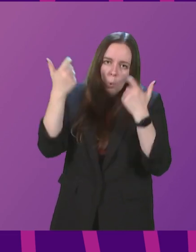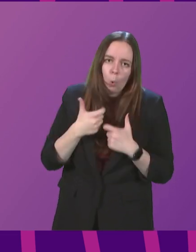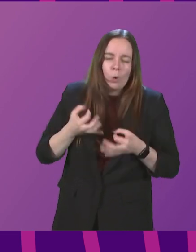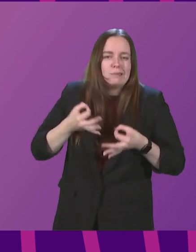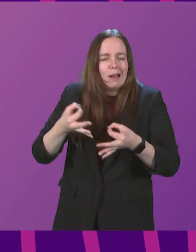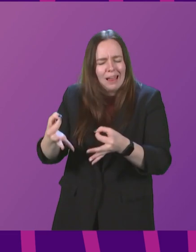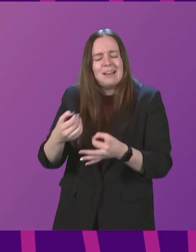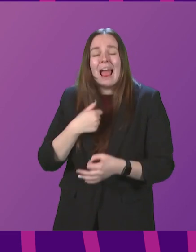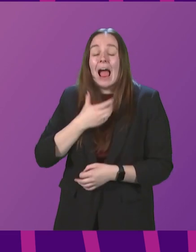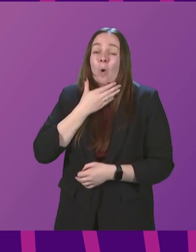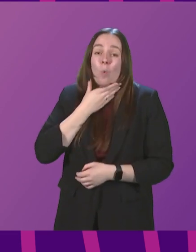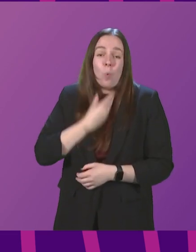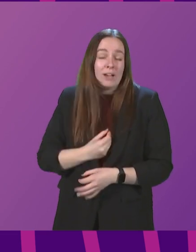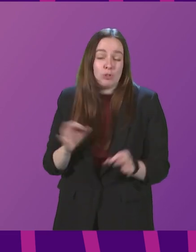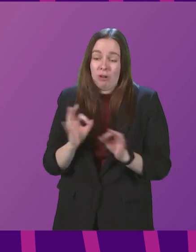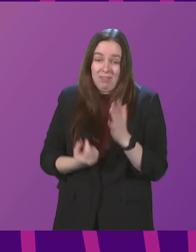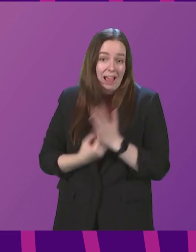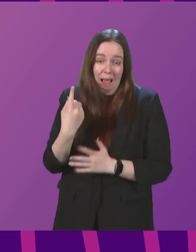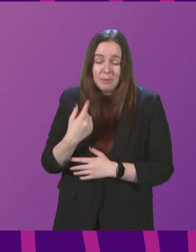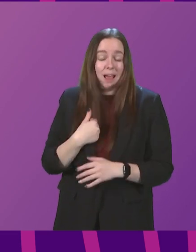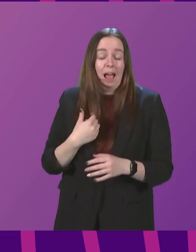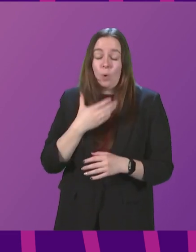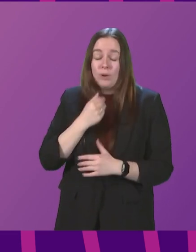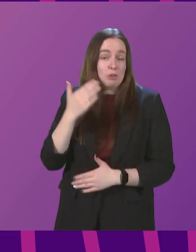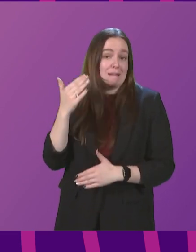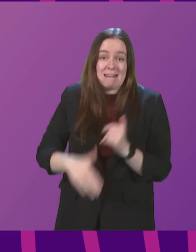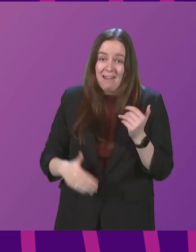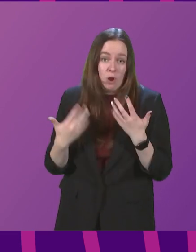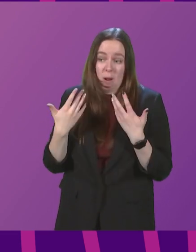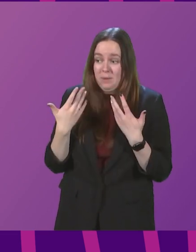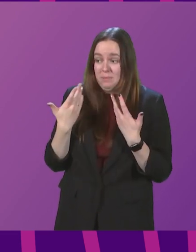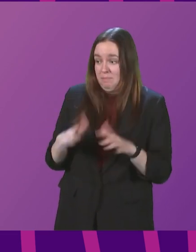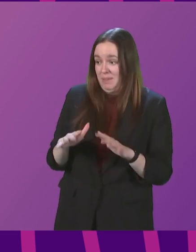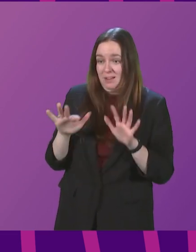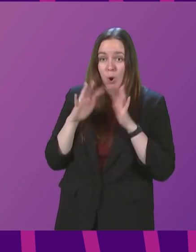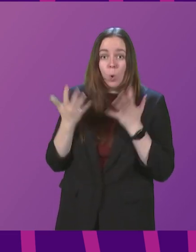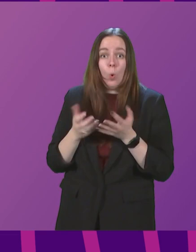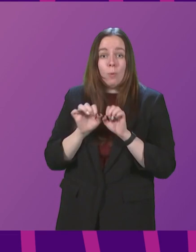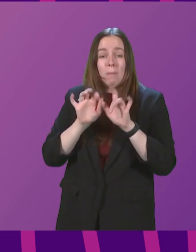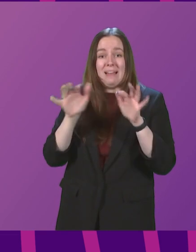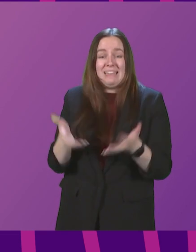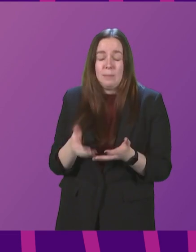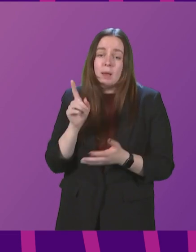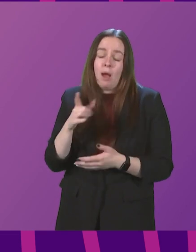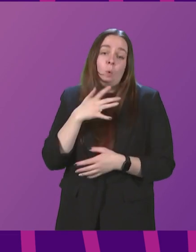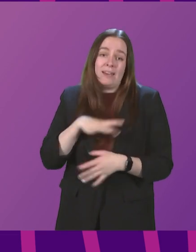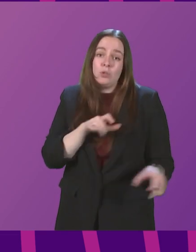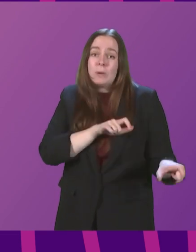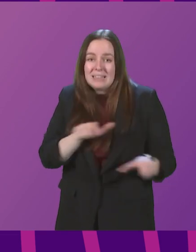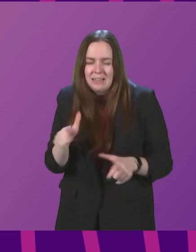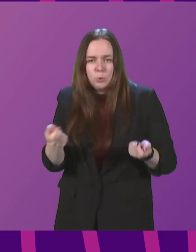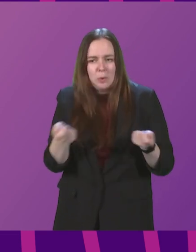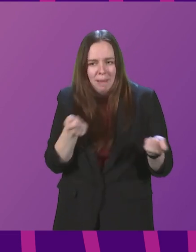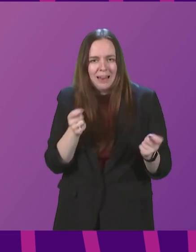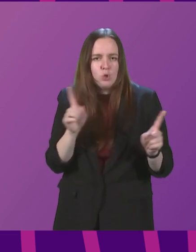wish none of this had happened. I wish we weren't in and never had been in this global pandemic. But we are, and we need to continue to manage the